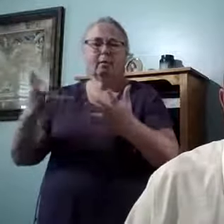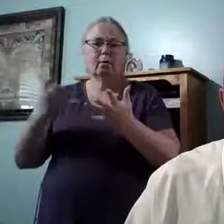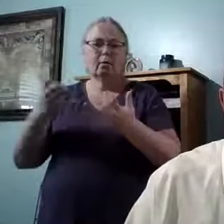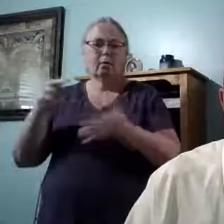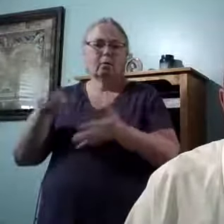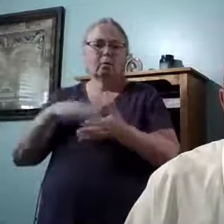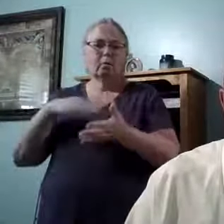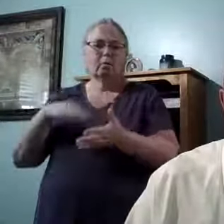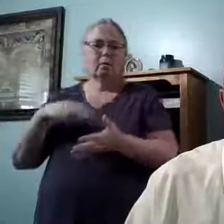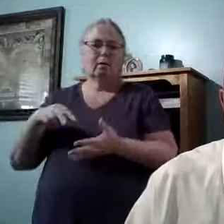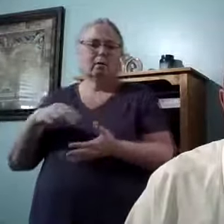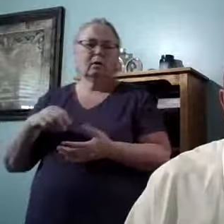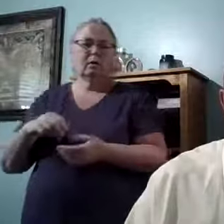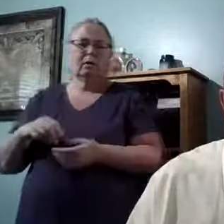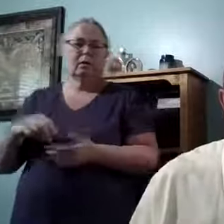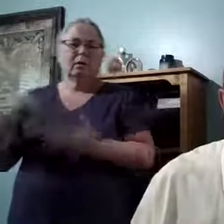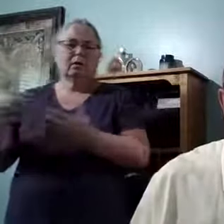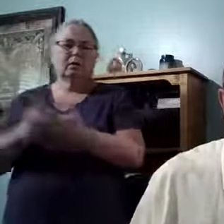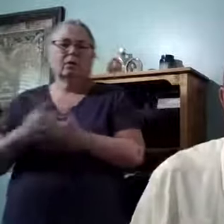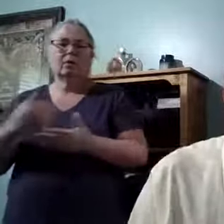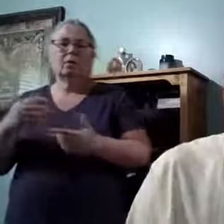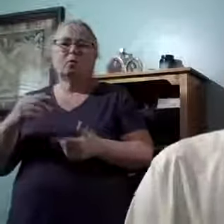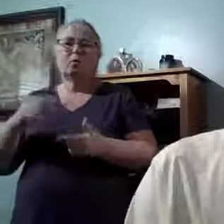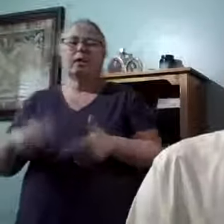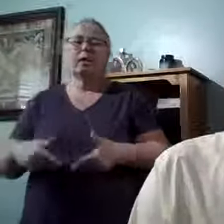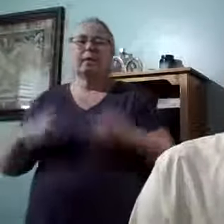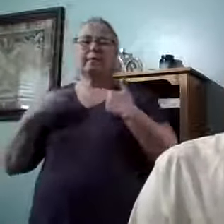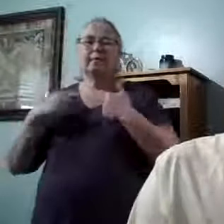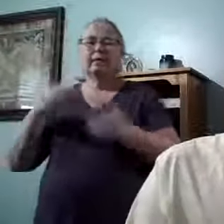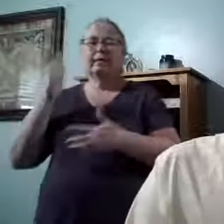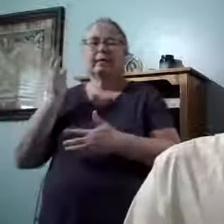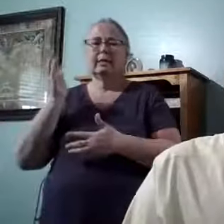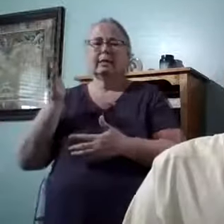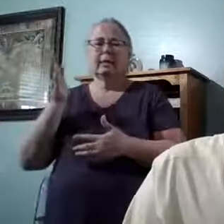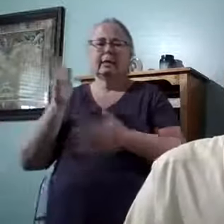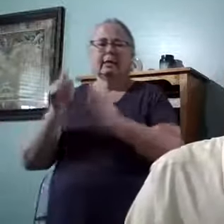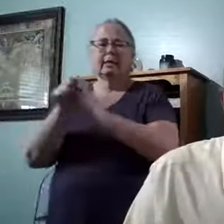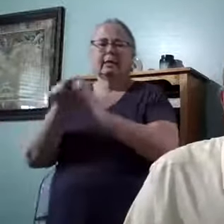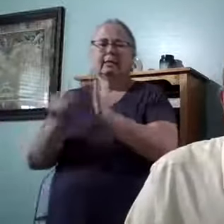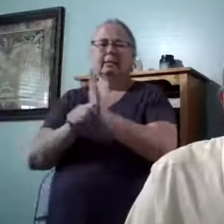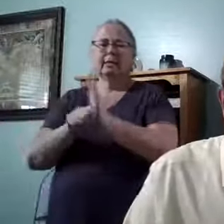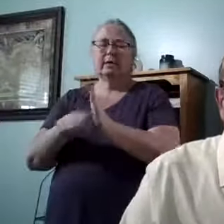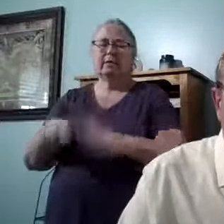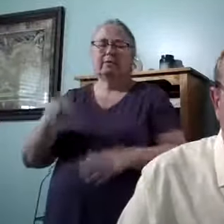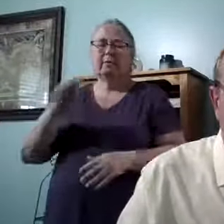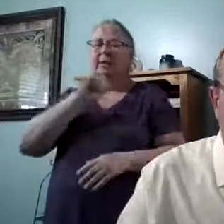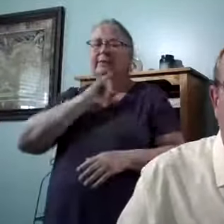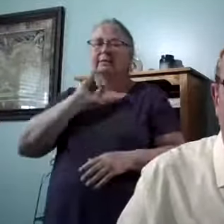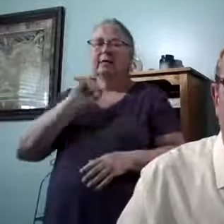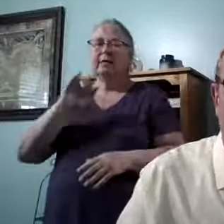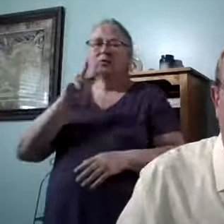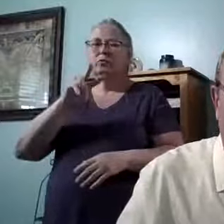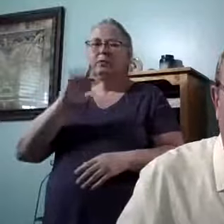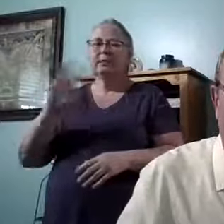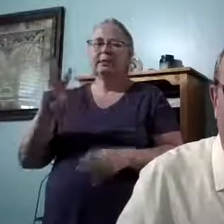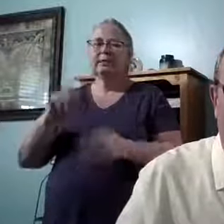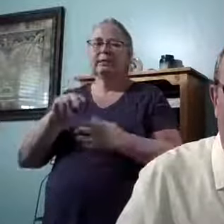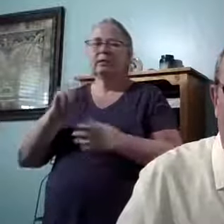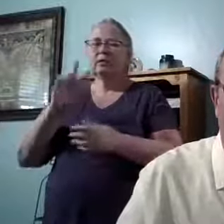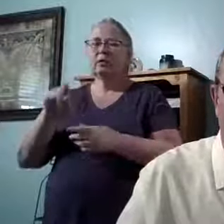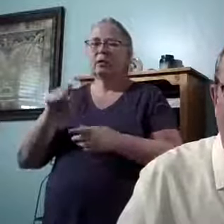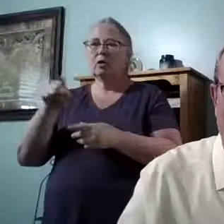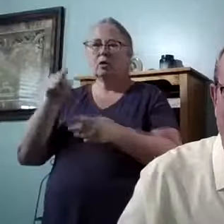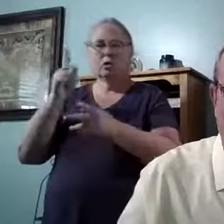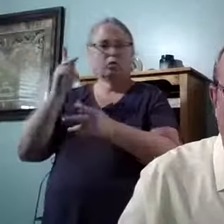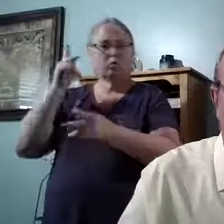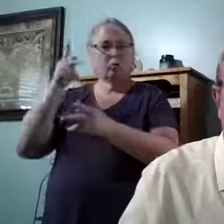to read the New Living Testament of Isaiah 26 3. You will keep him in perfect peace.